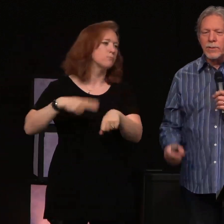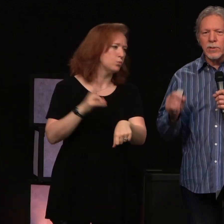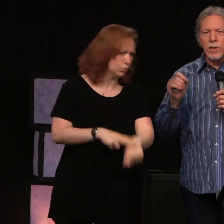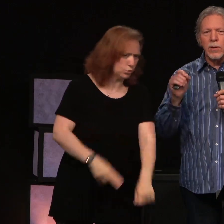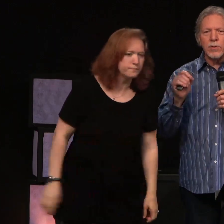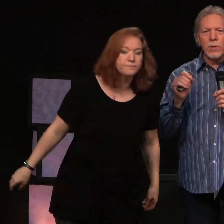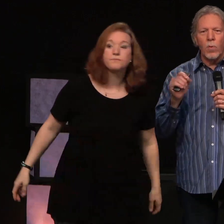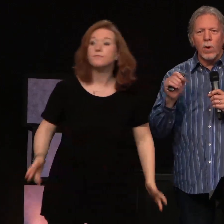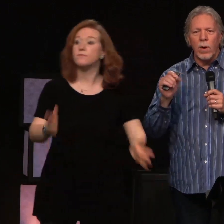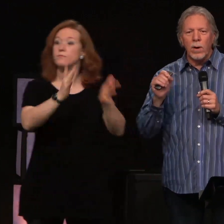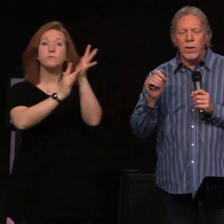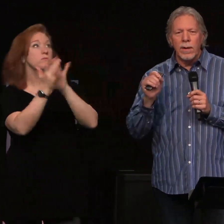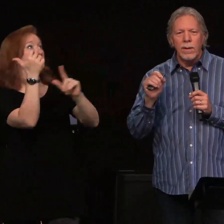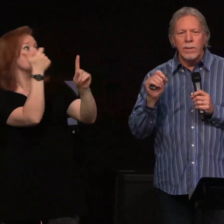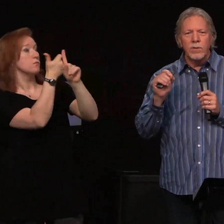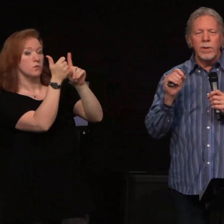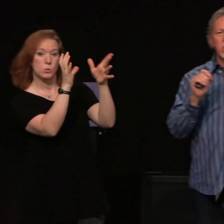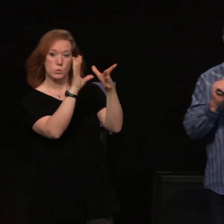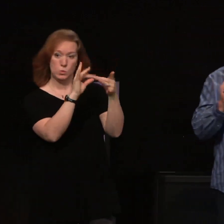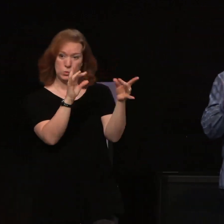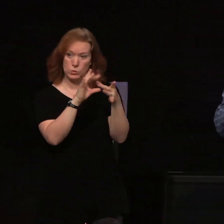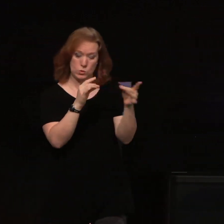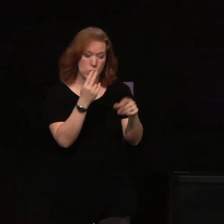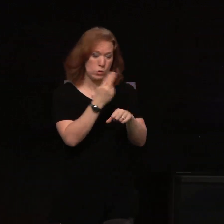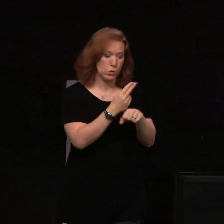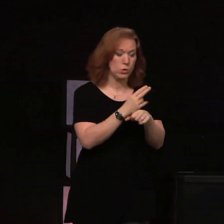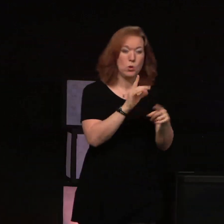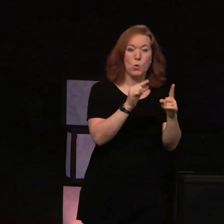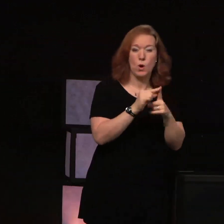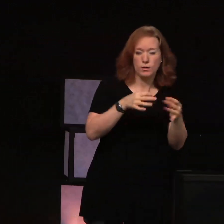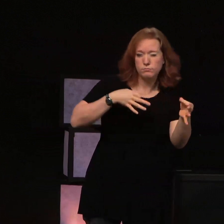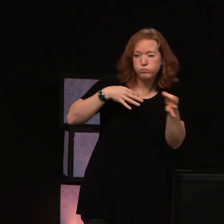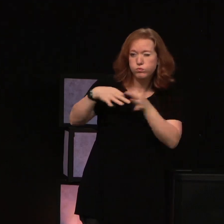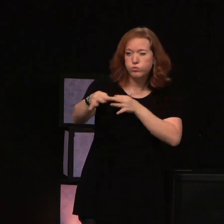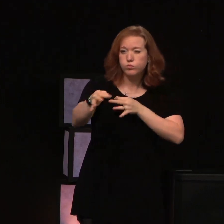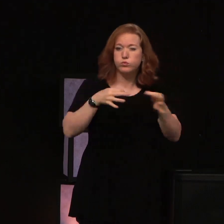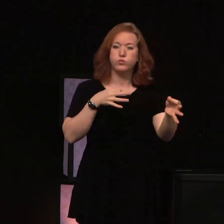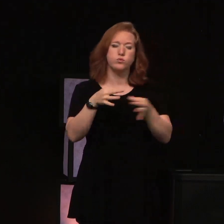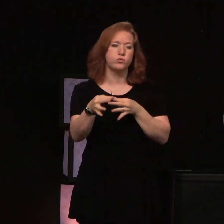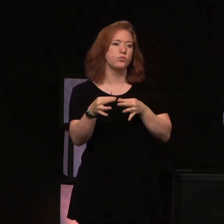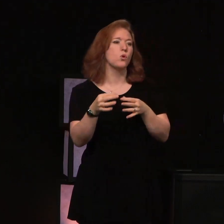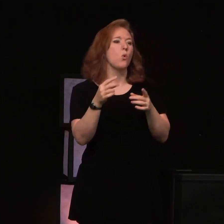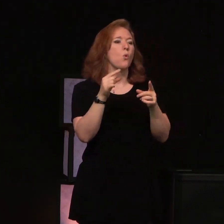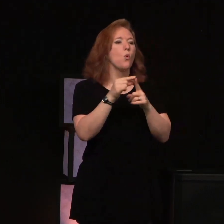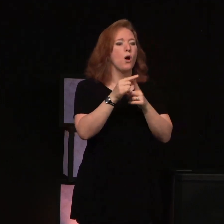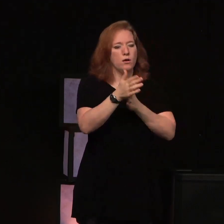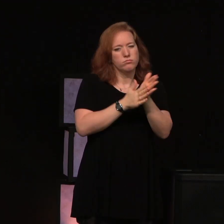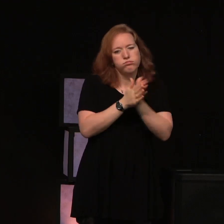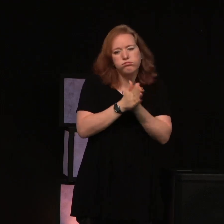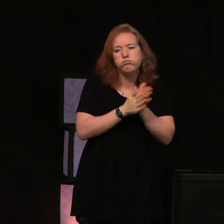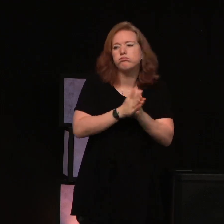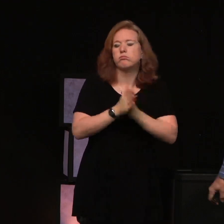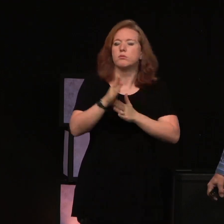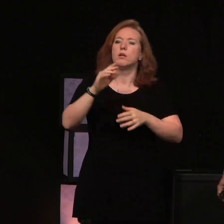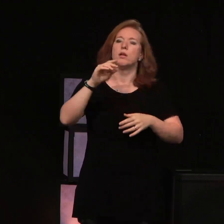Jesus used the word to describe just how passionate he wants us to be. He used that word zealous.